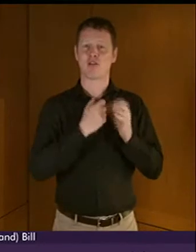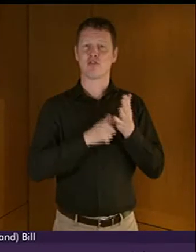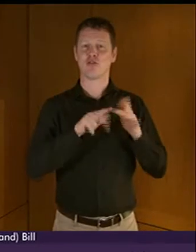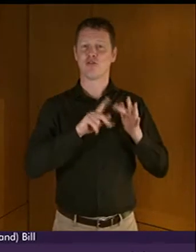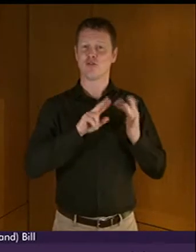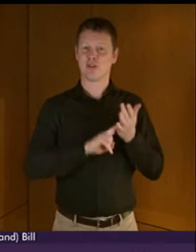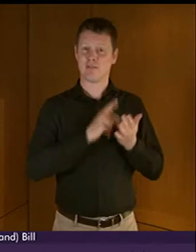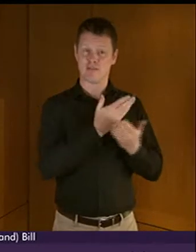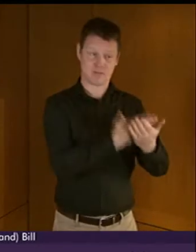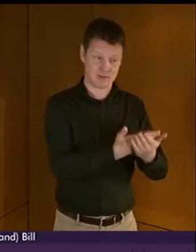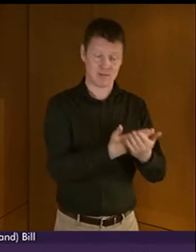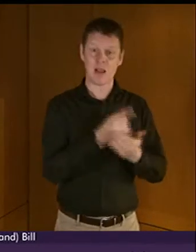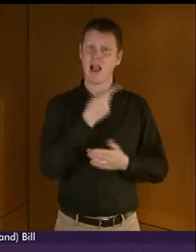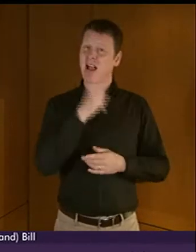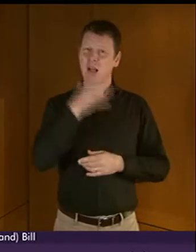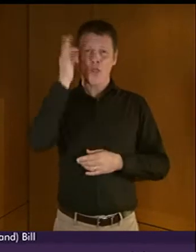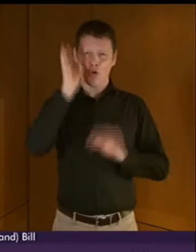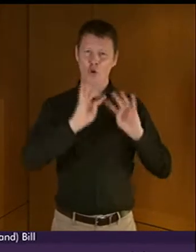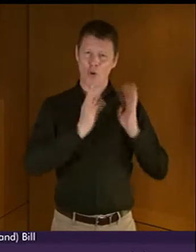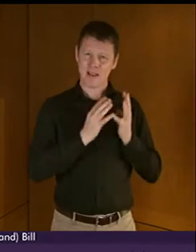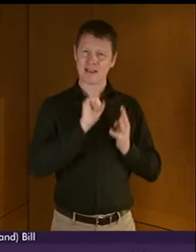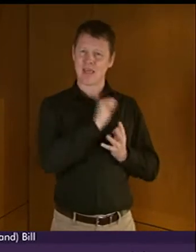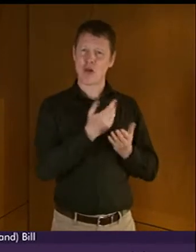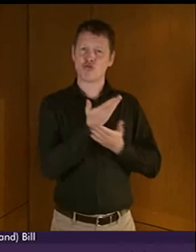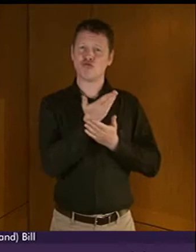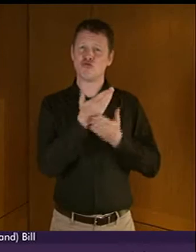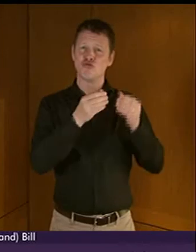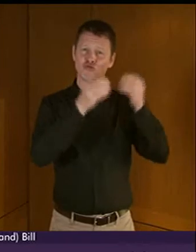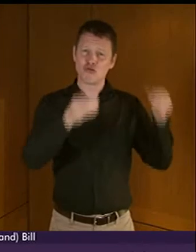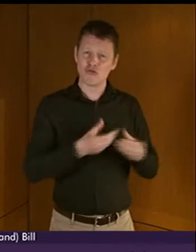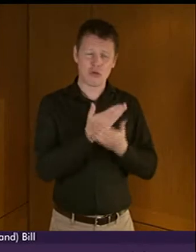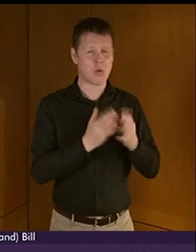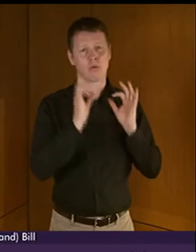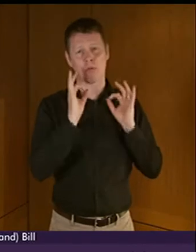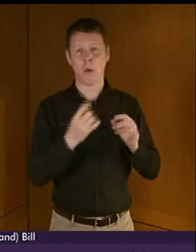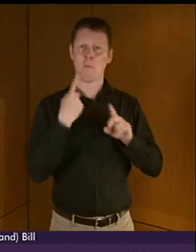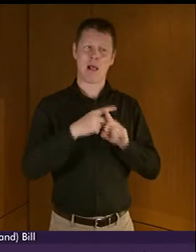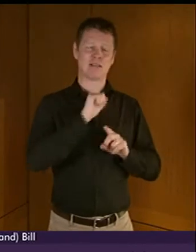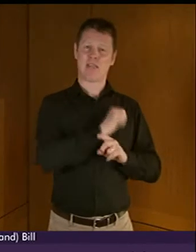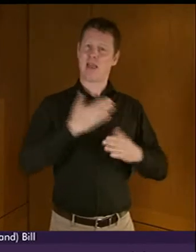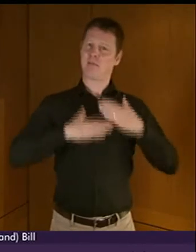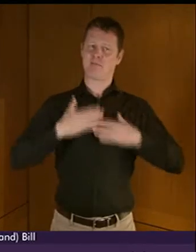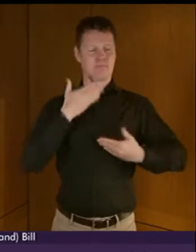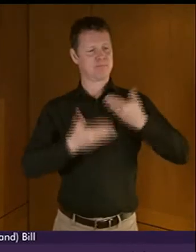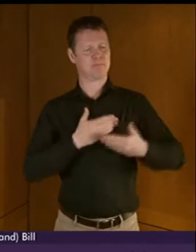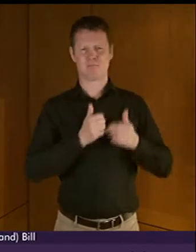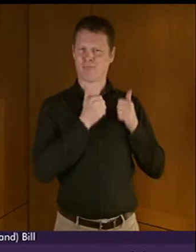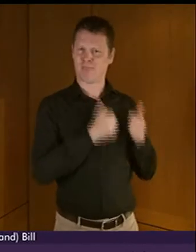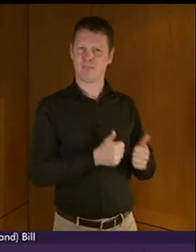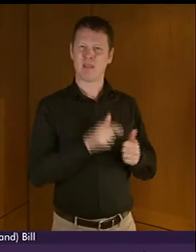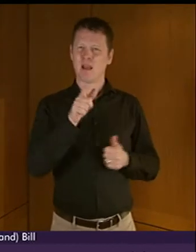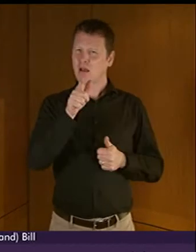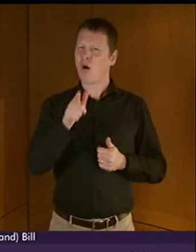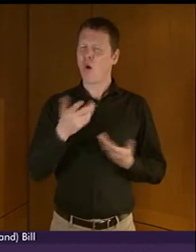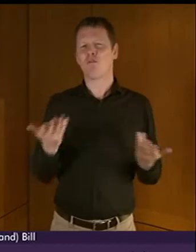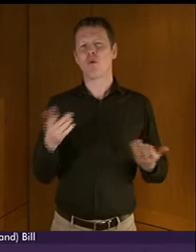on its report, and the manner in which they consulted, which I thought was exemplary. There is, of course, the United Nations Convention on the Rights of the